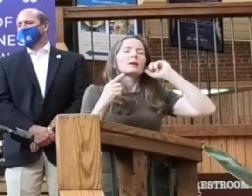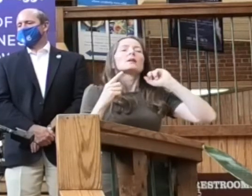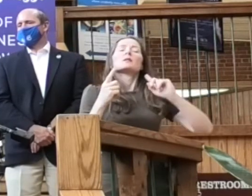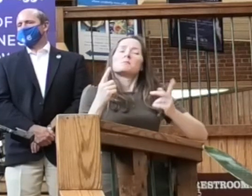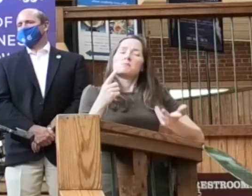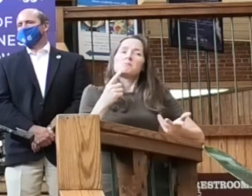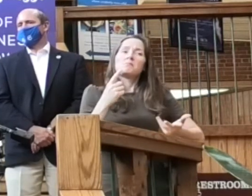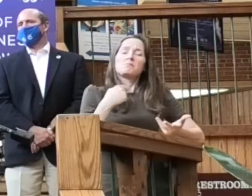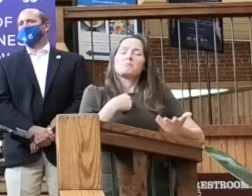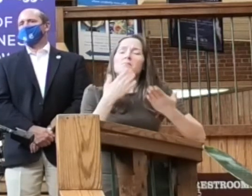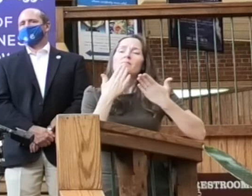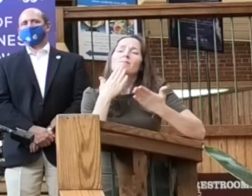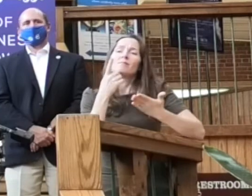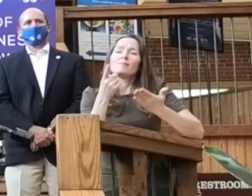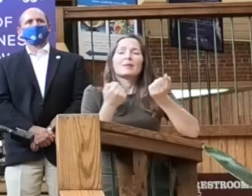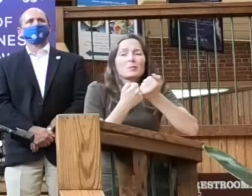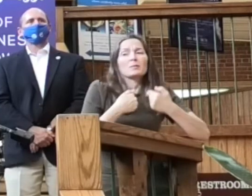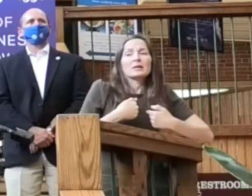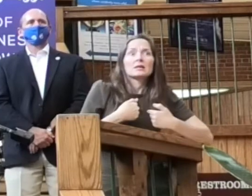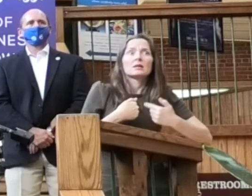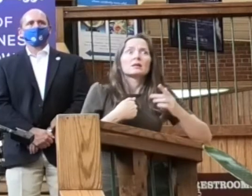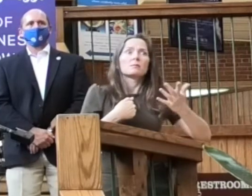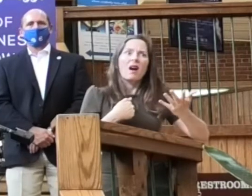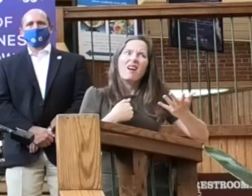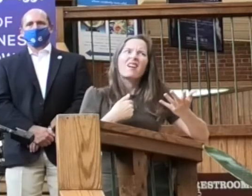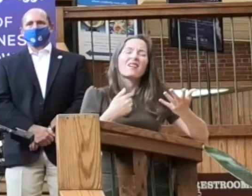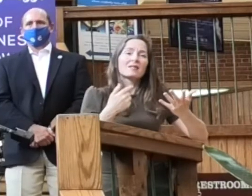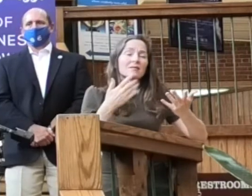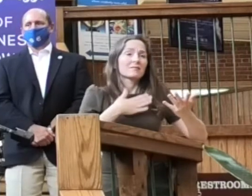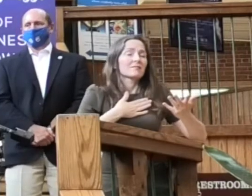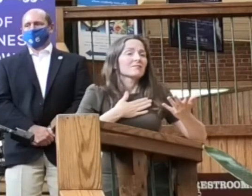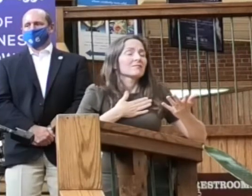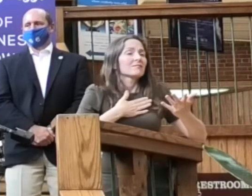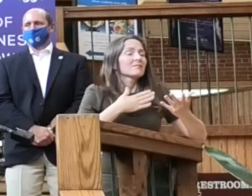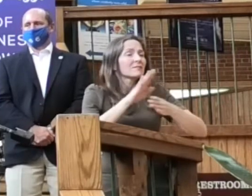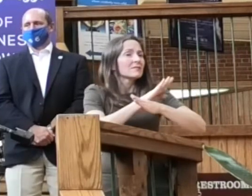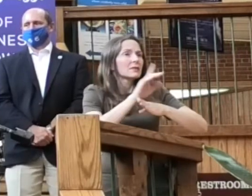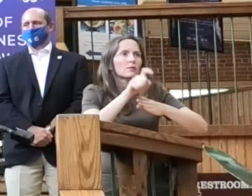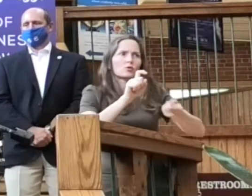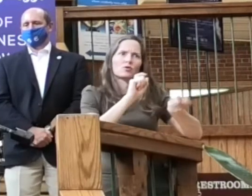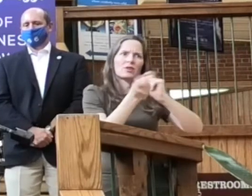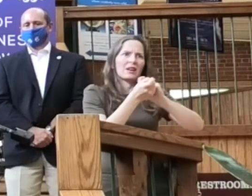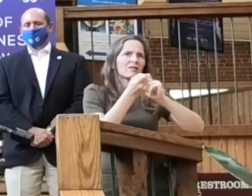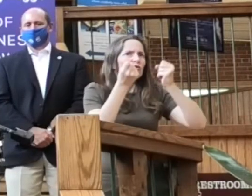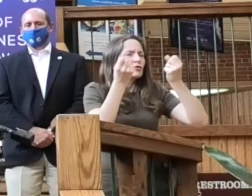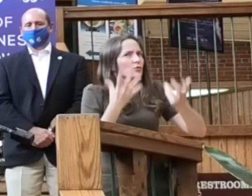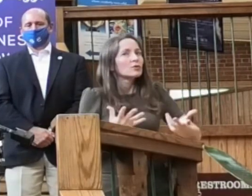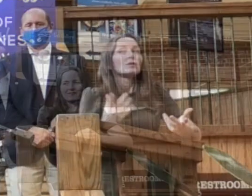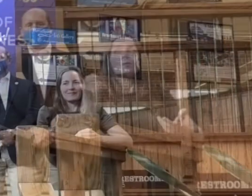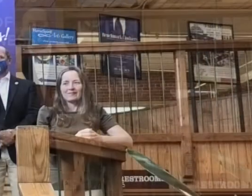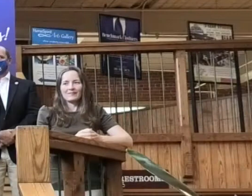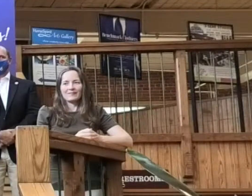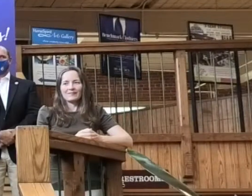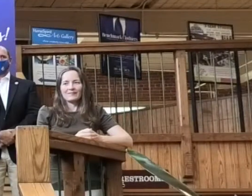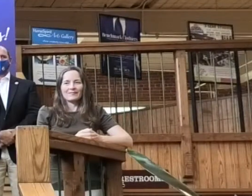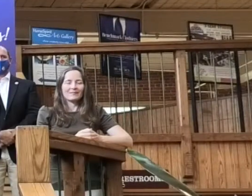And with this money, this is going to help me to excel in doing that and hopefully get back to normal soon.